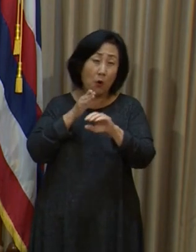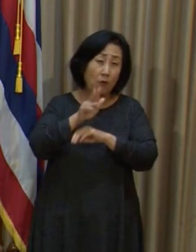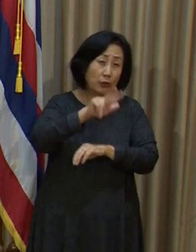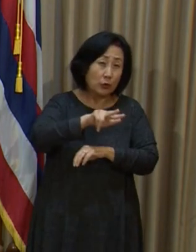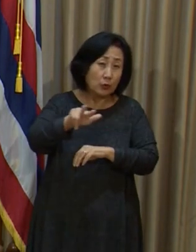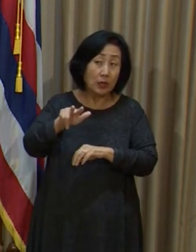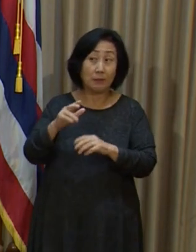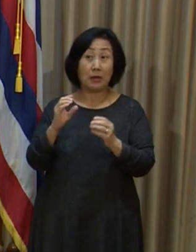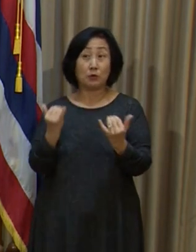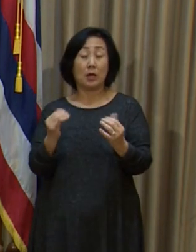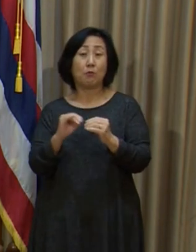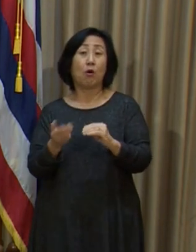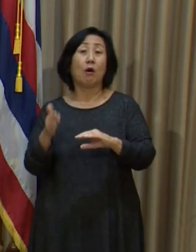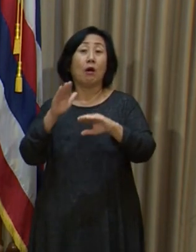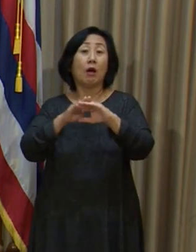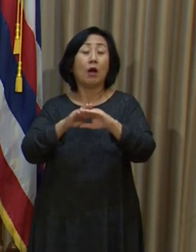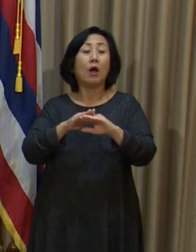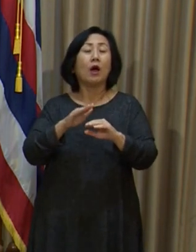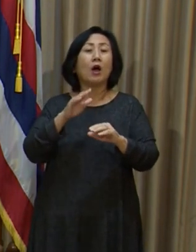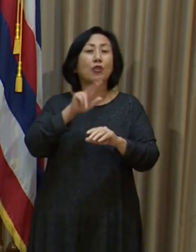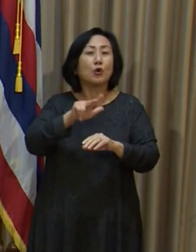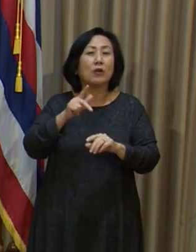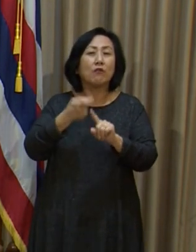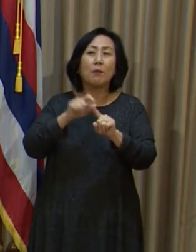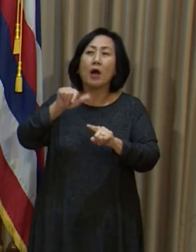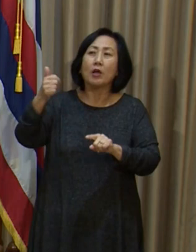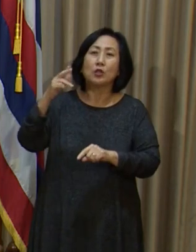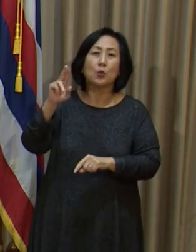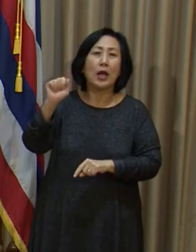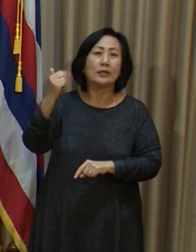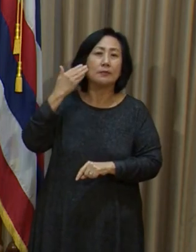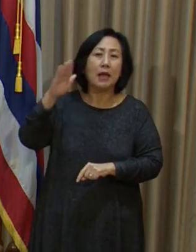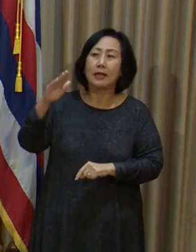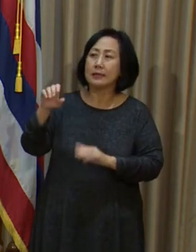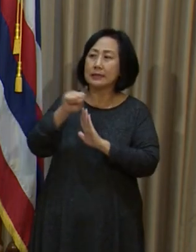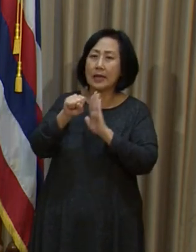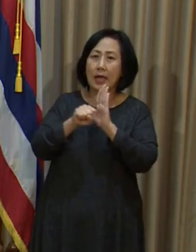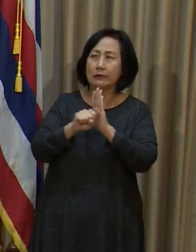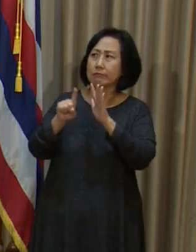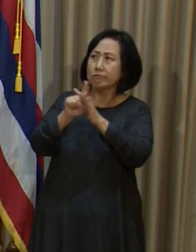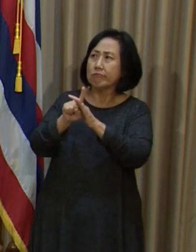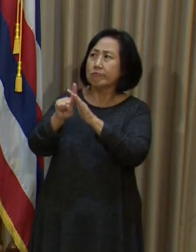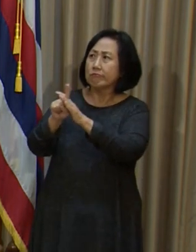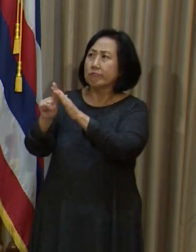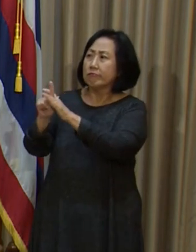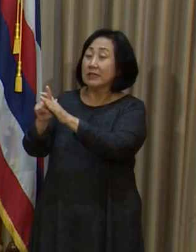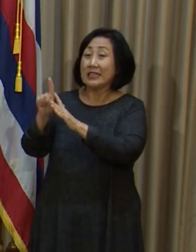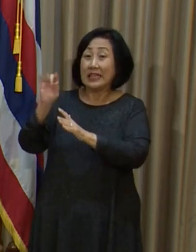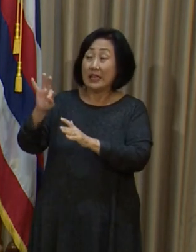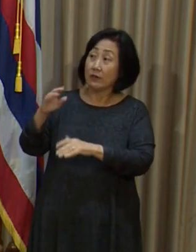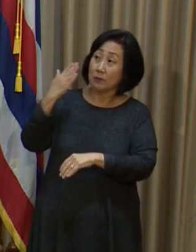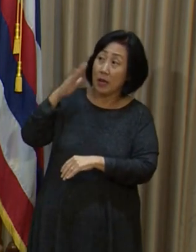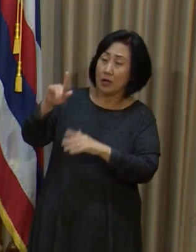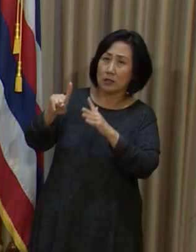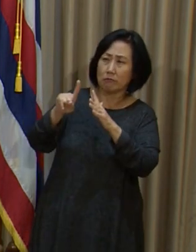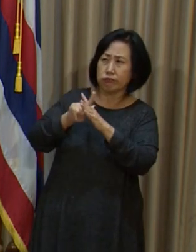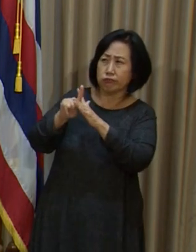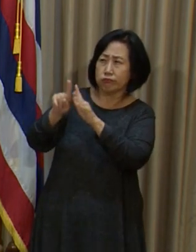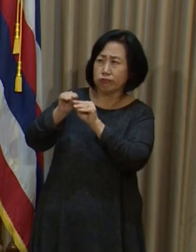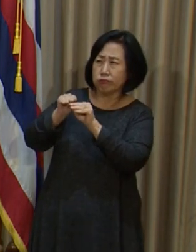more as of today, other U.S. states. And as that spreads through the continental United States,